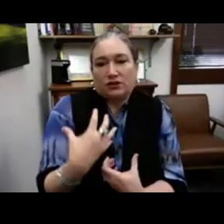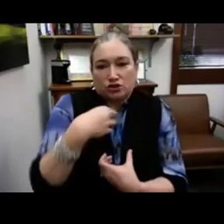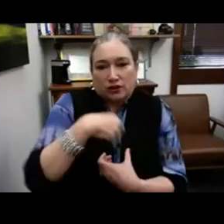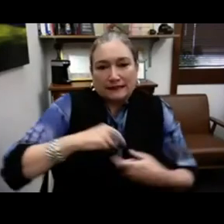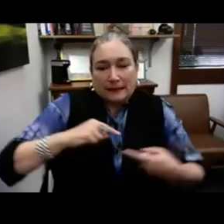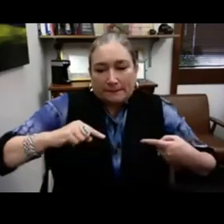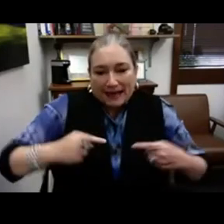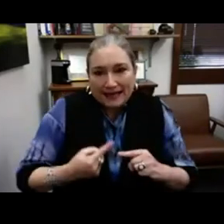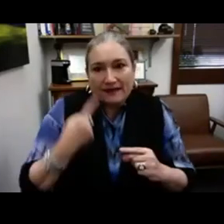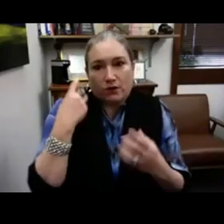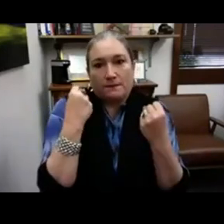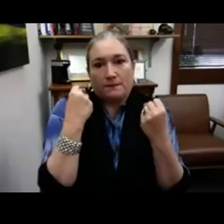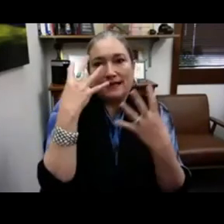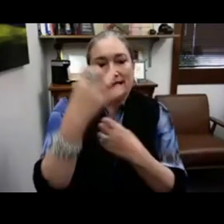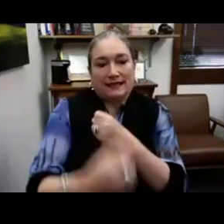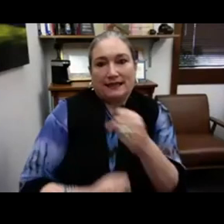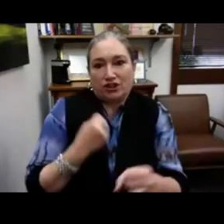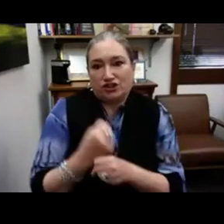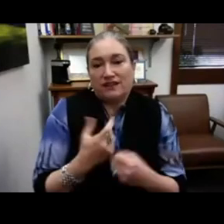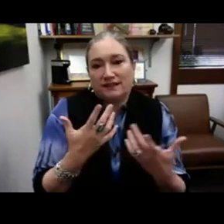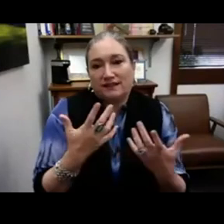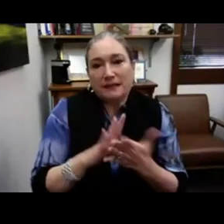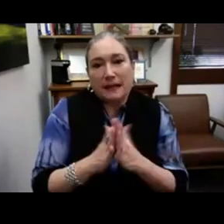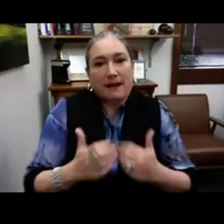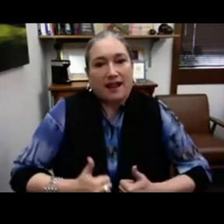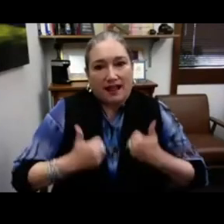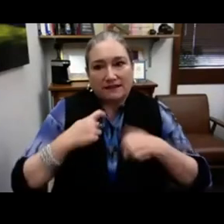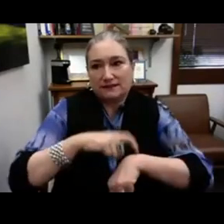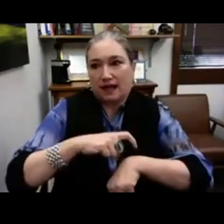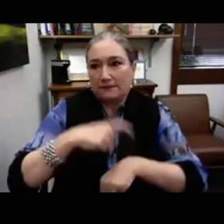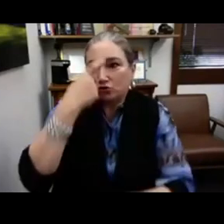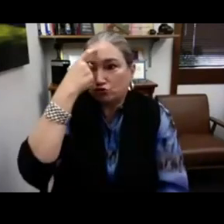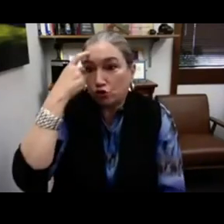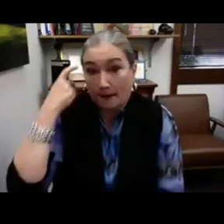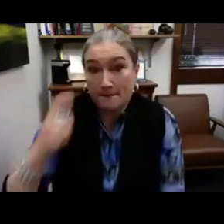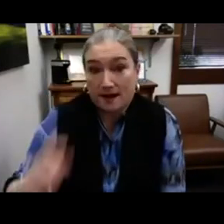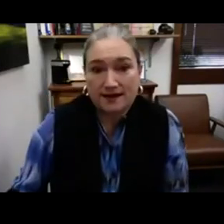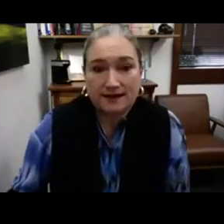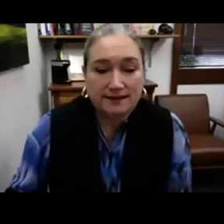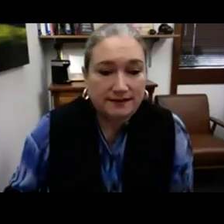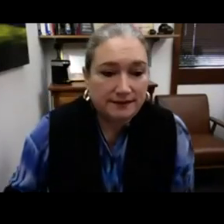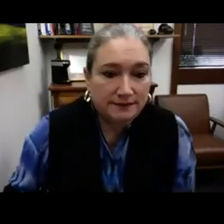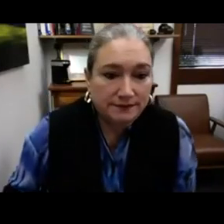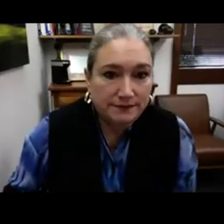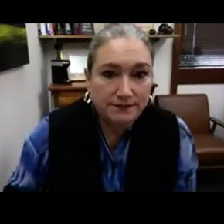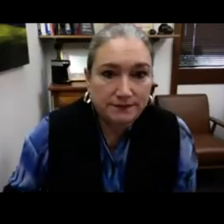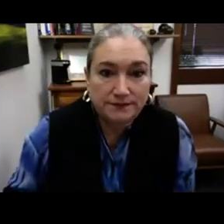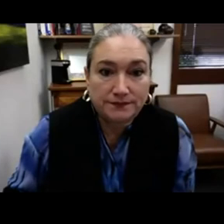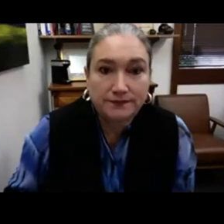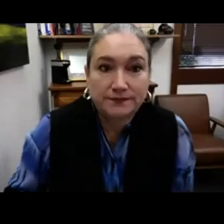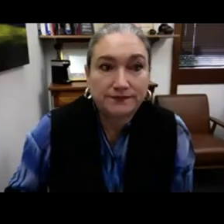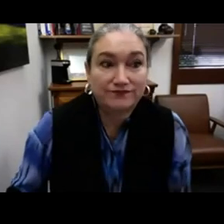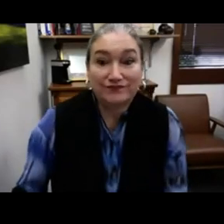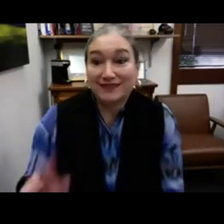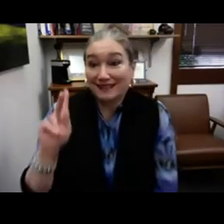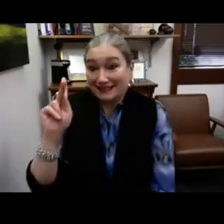about what was going on. I was being oppressed and in pain for so many years that this became lifetime of trauma.